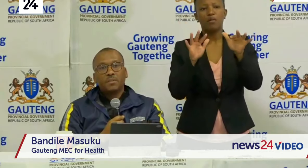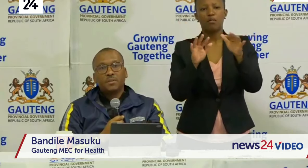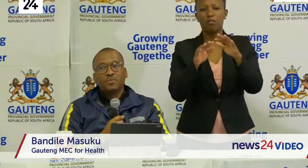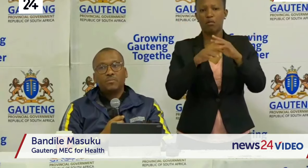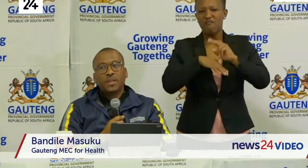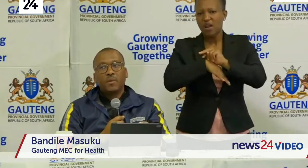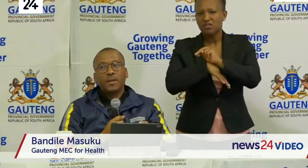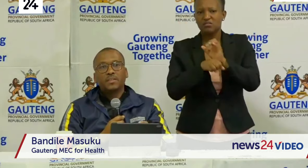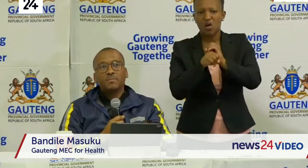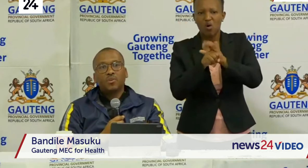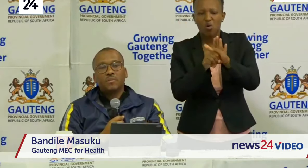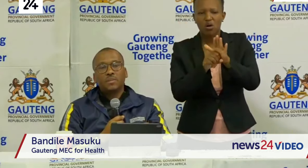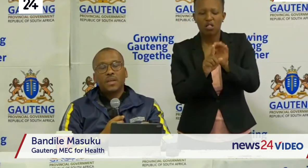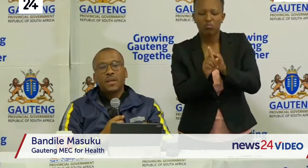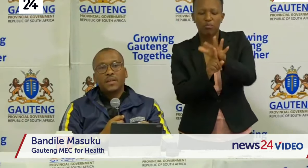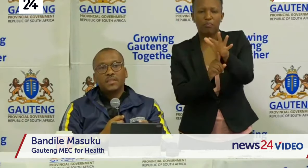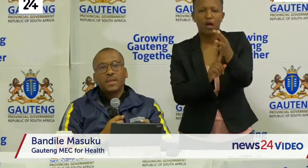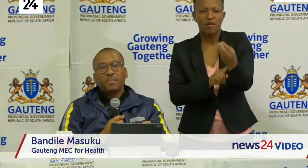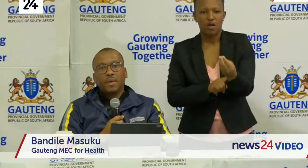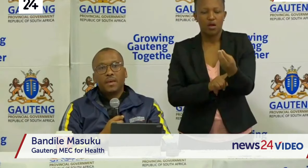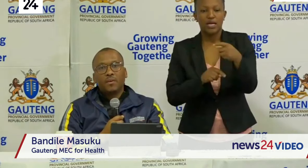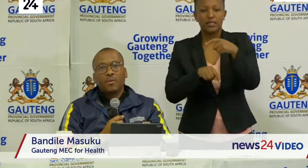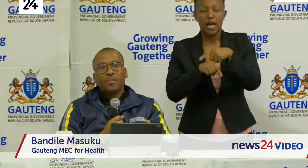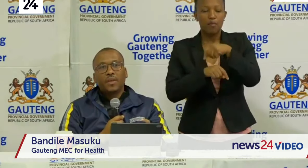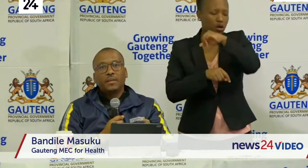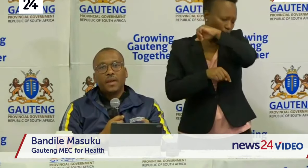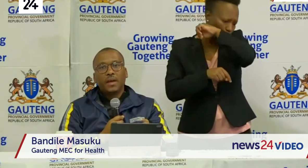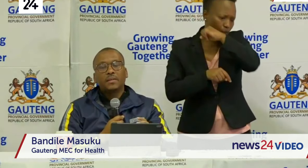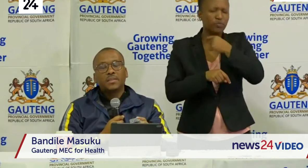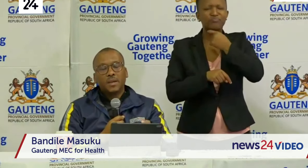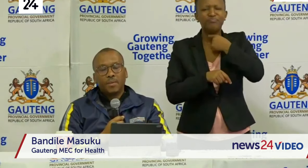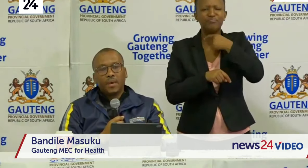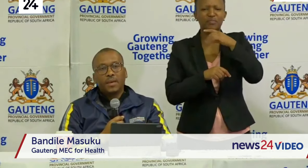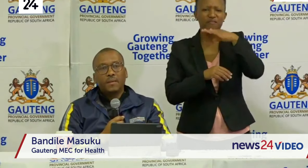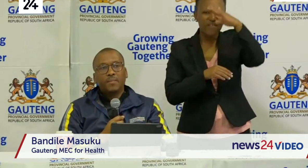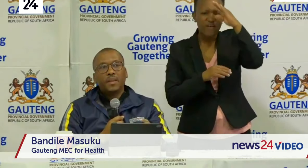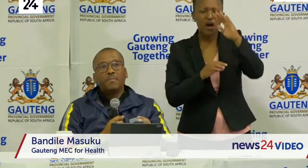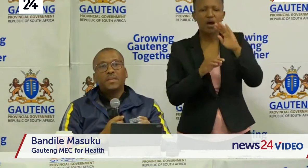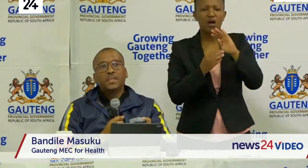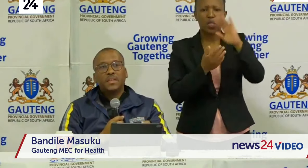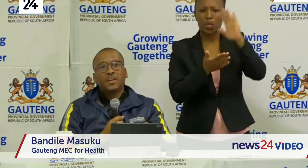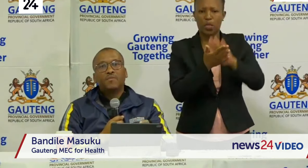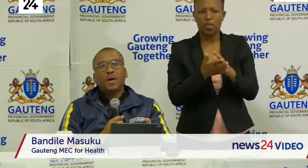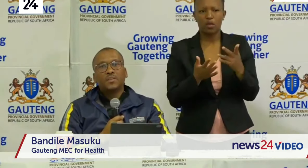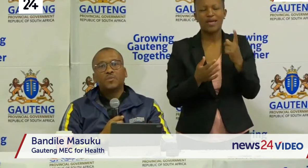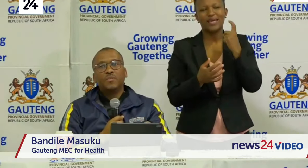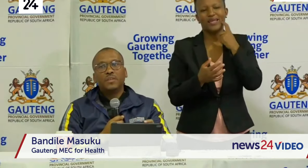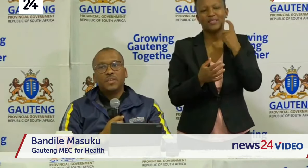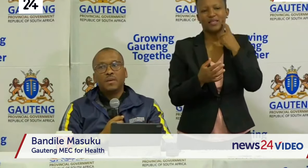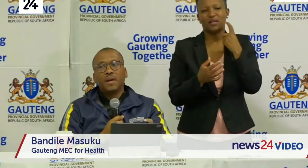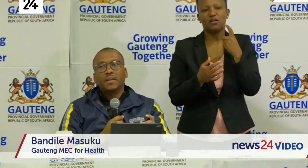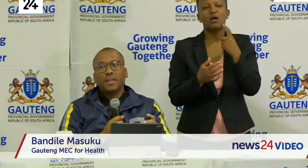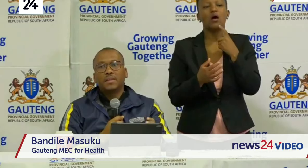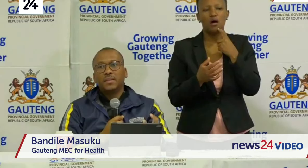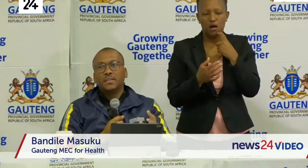have some symptoms and when the symptoms disappear it makes it easier for us to even